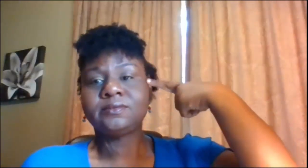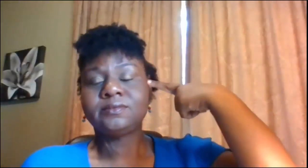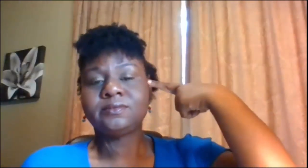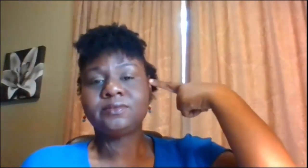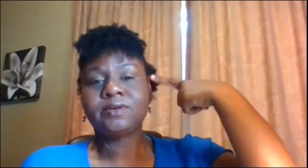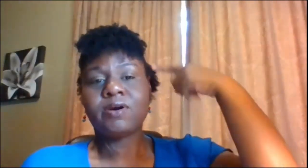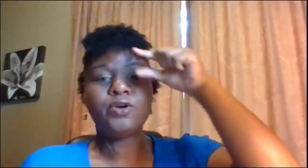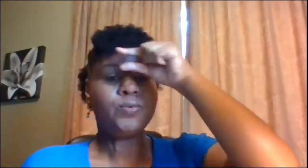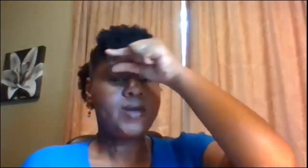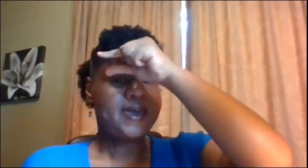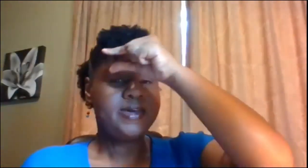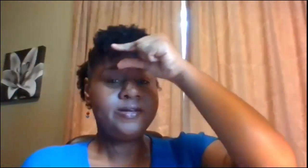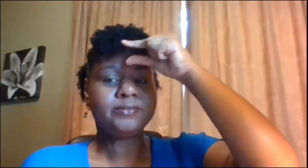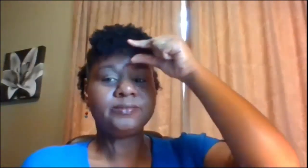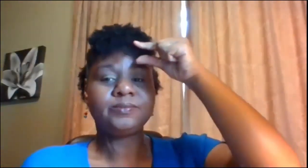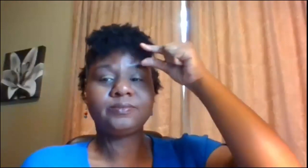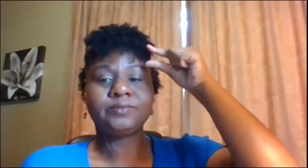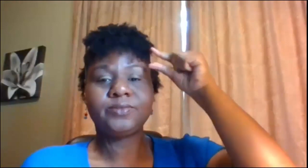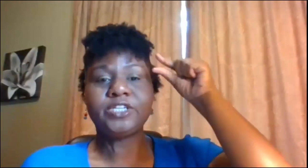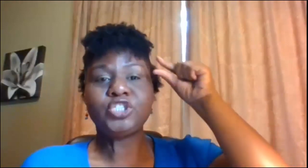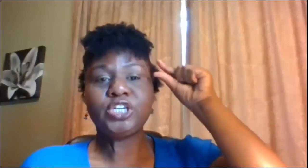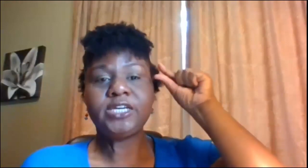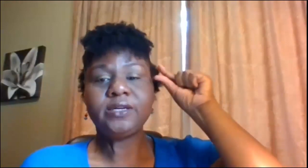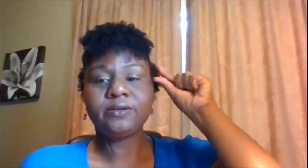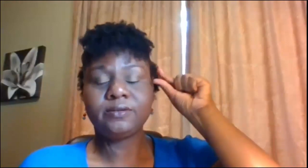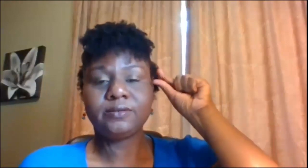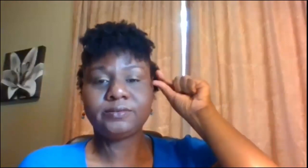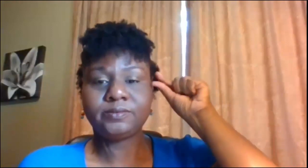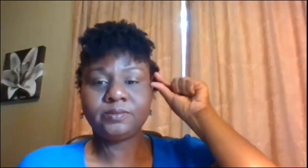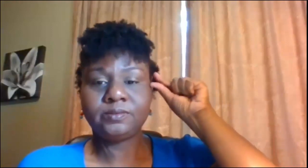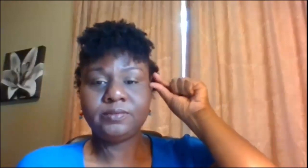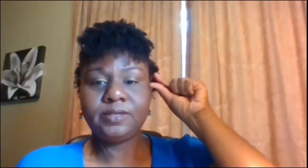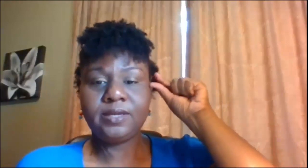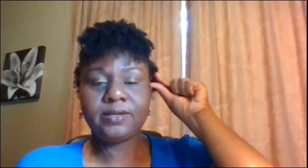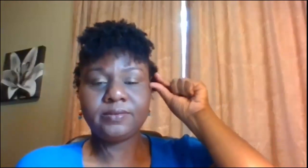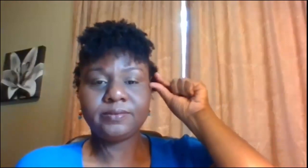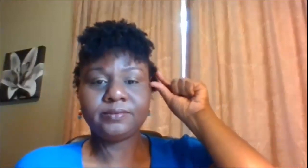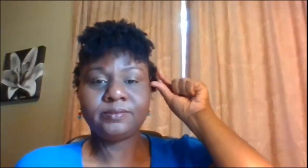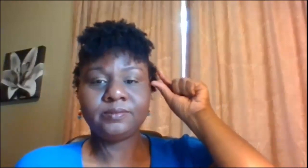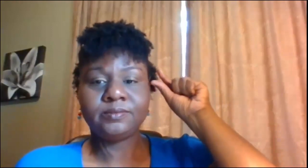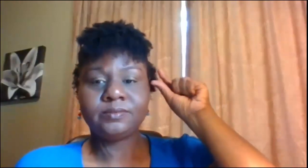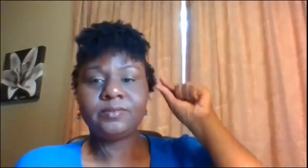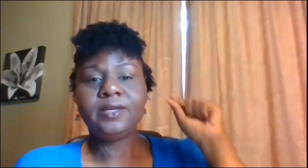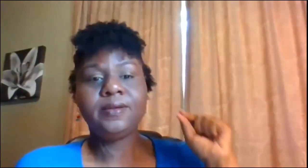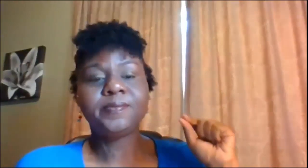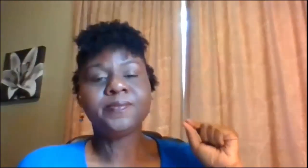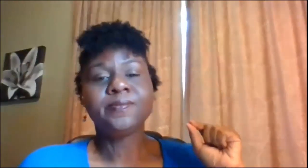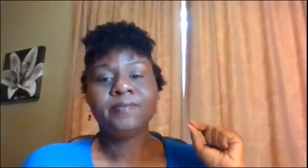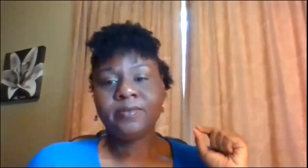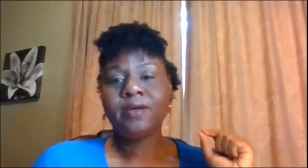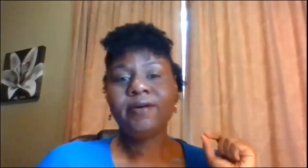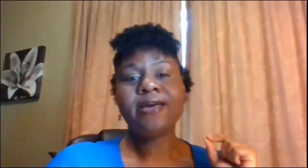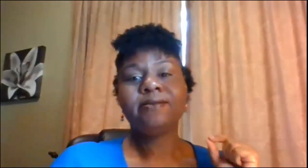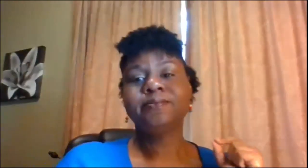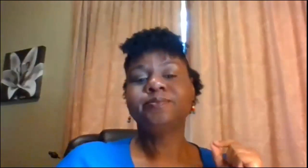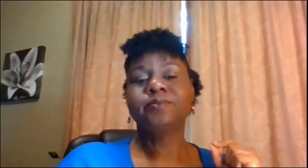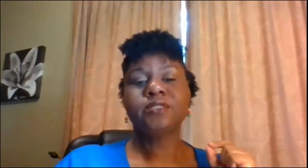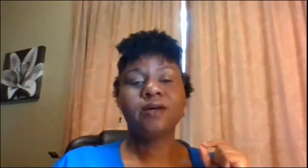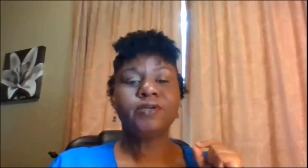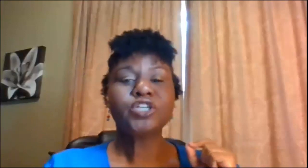gray G good good okay so I want